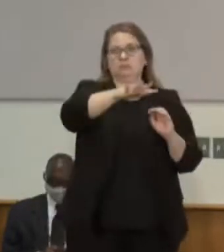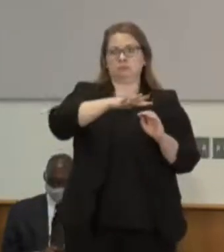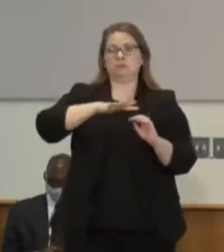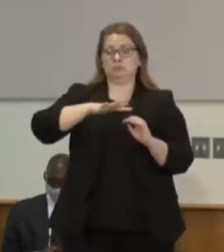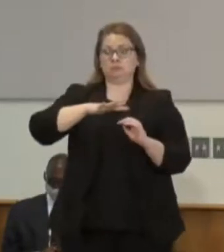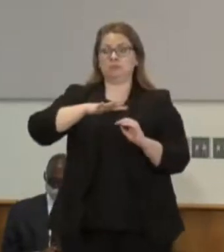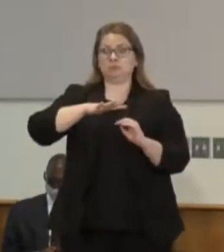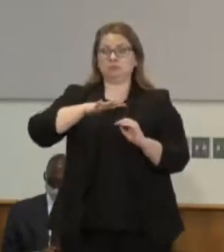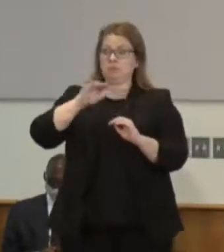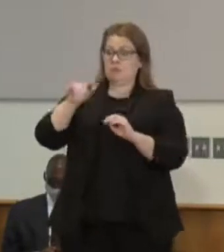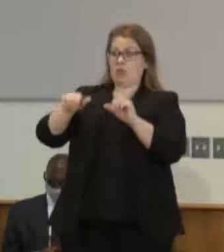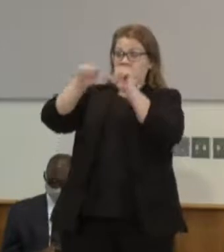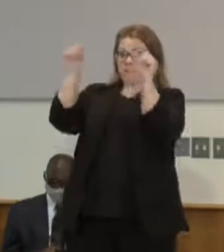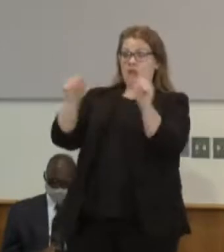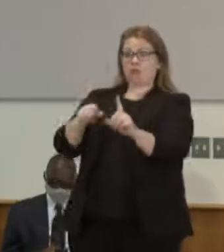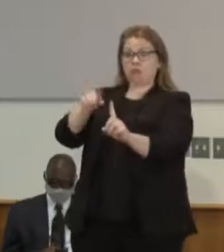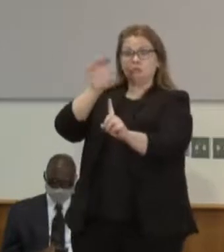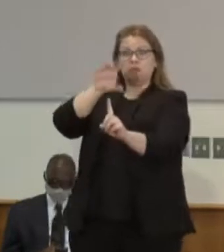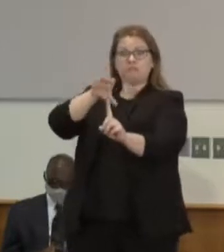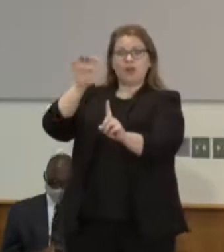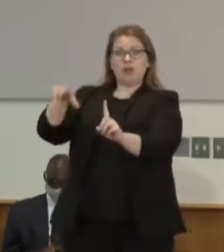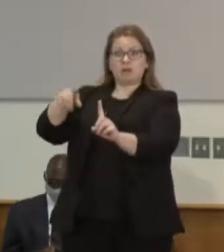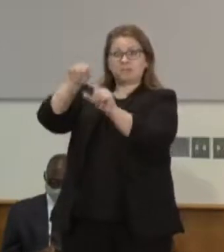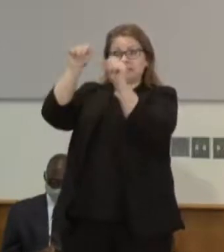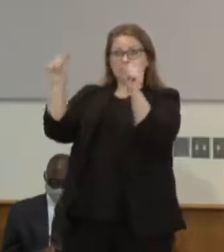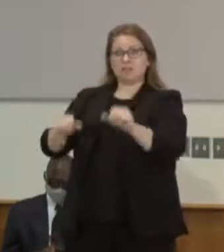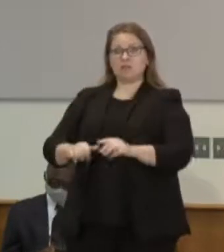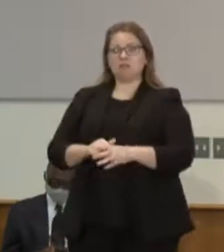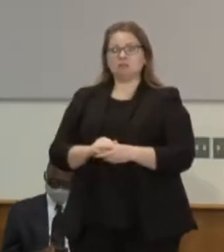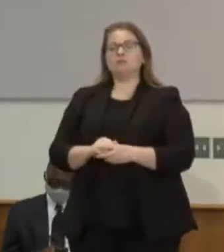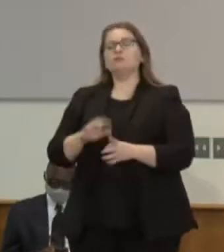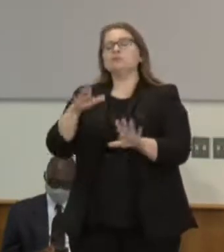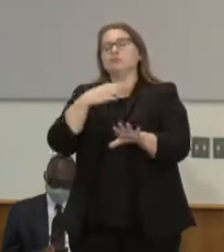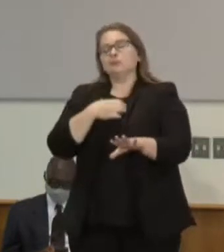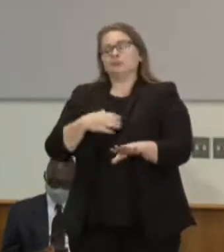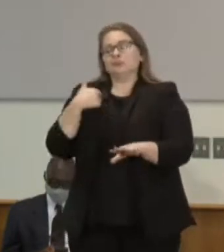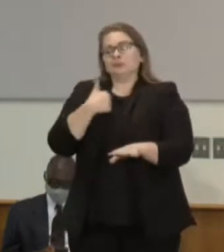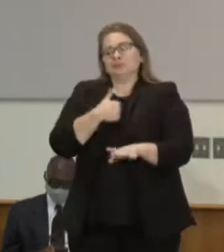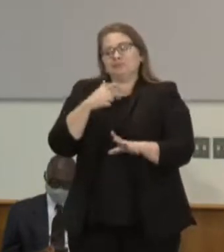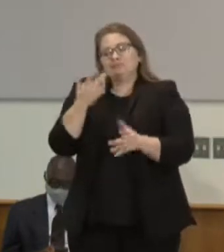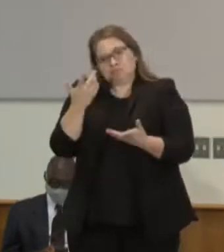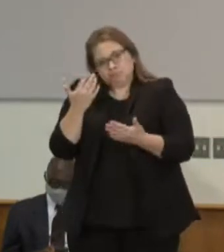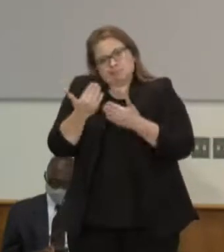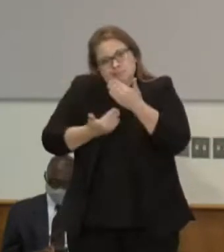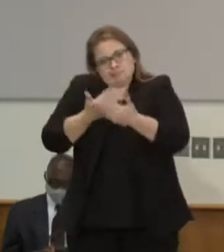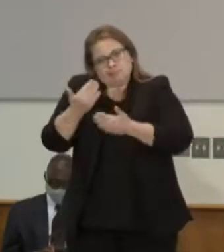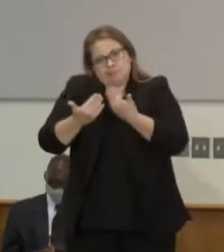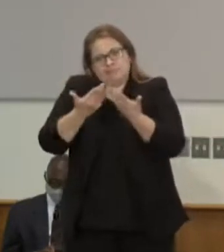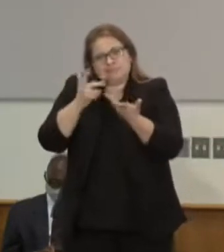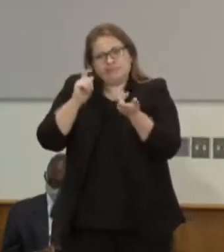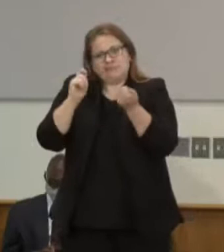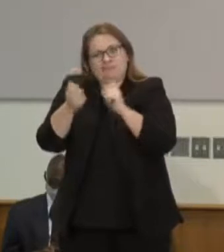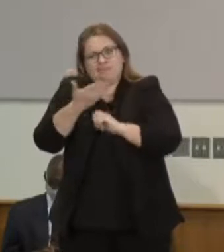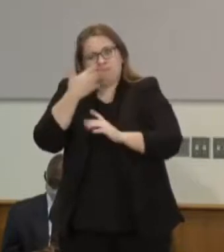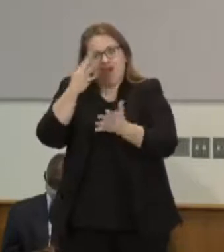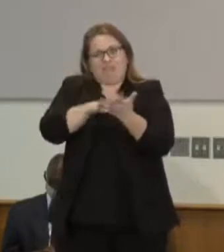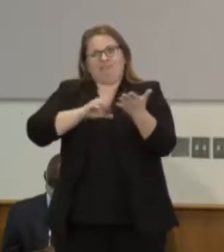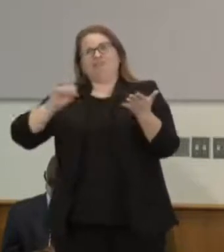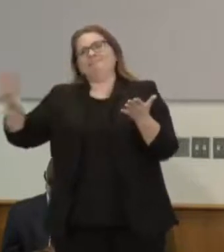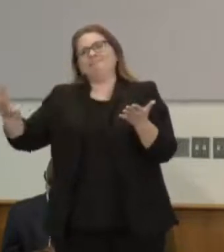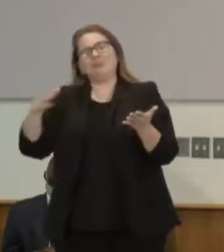I wish we had a better process that had been followed I wish the removal had been different